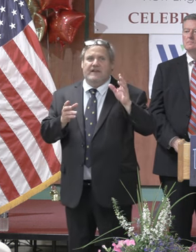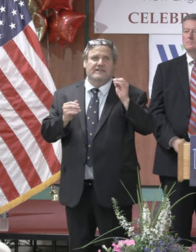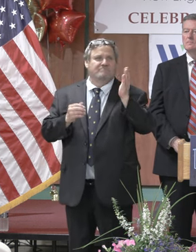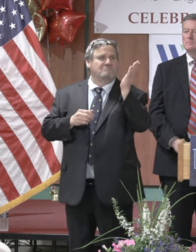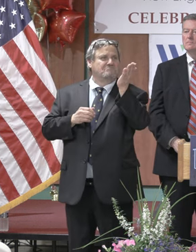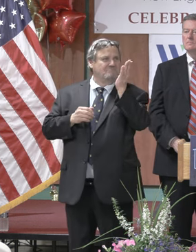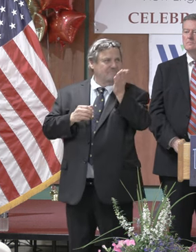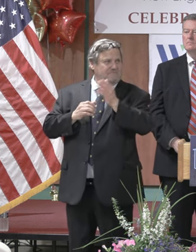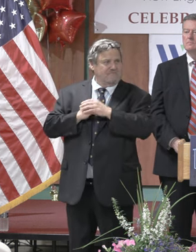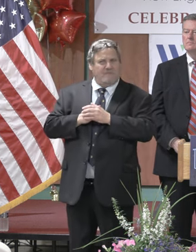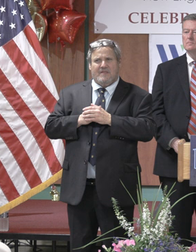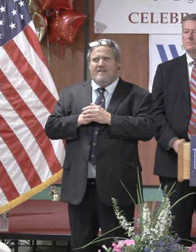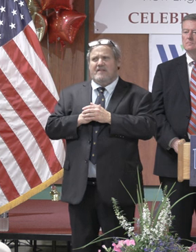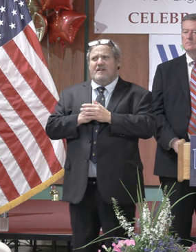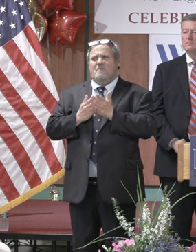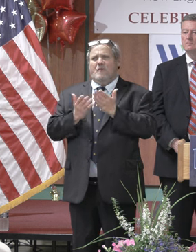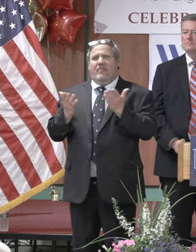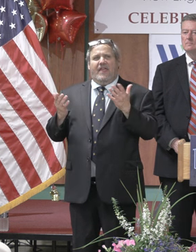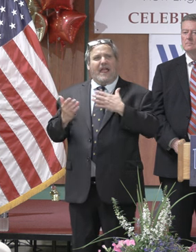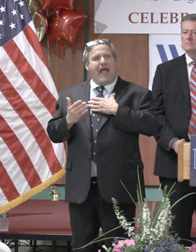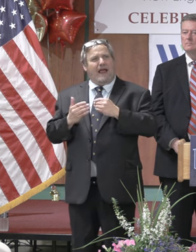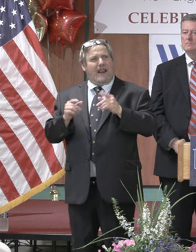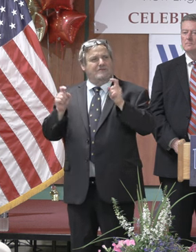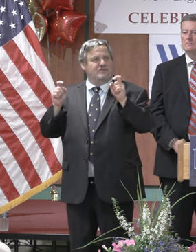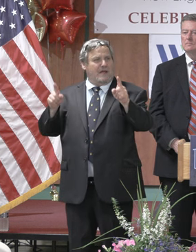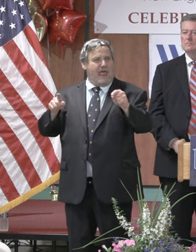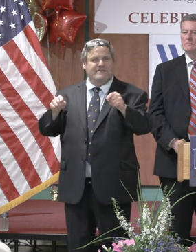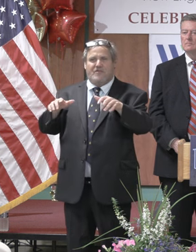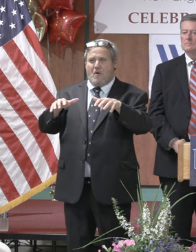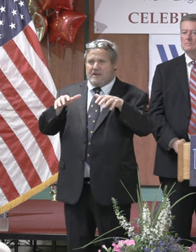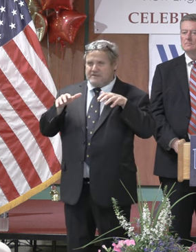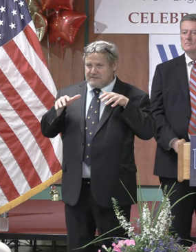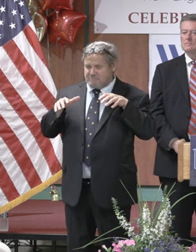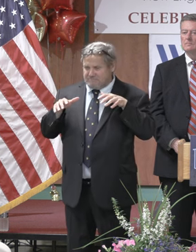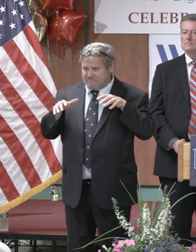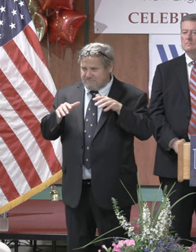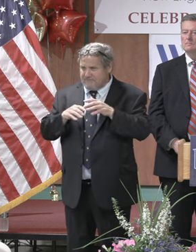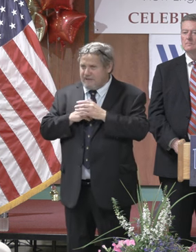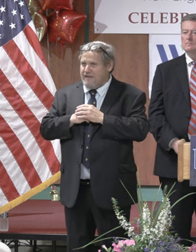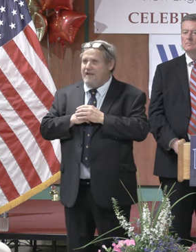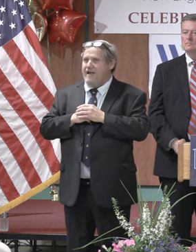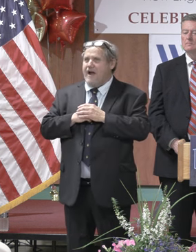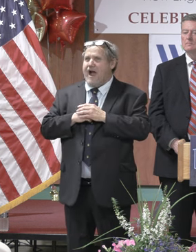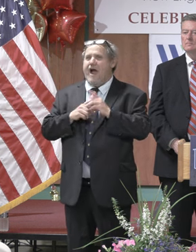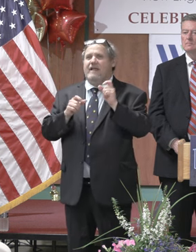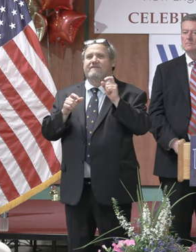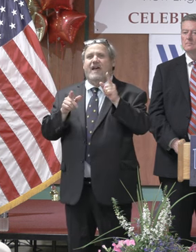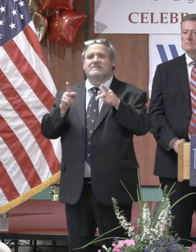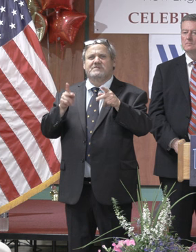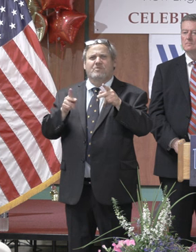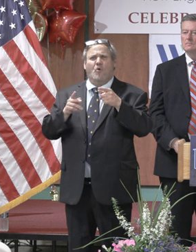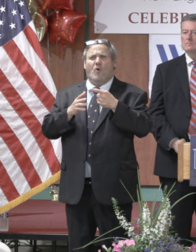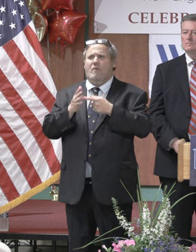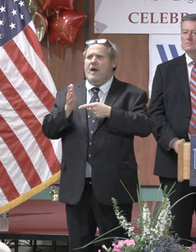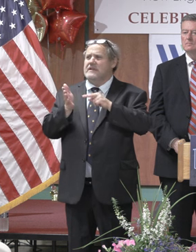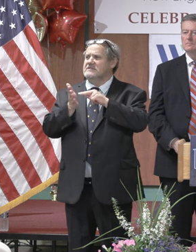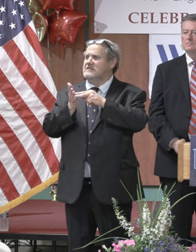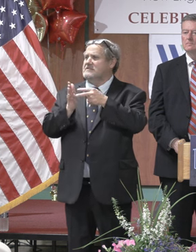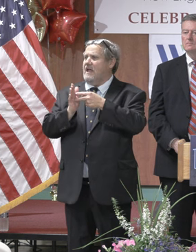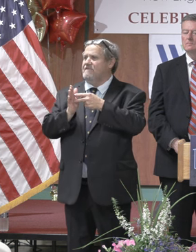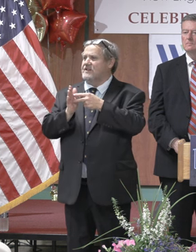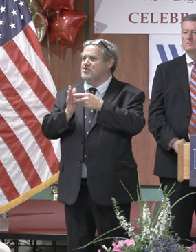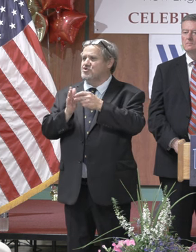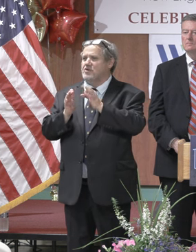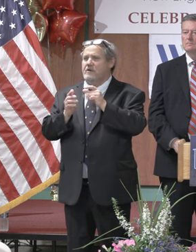during my career i have had the opportunity to make many presentations